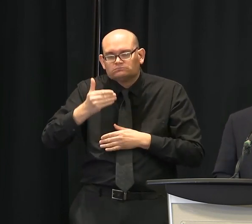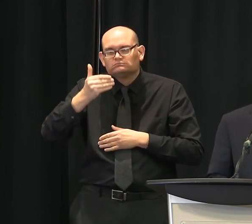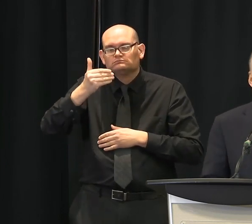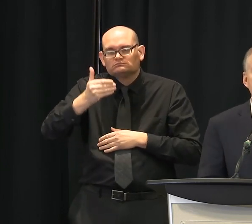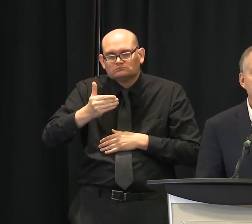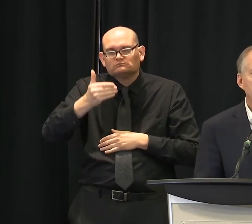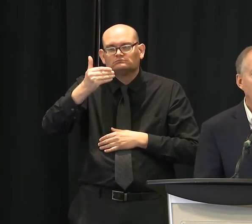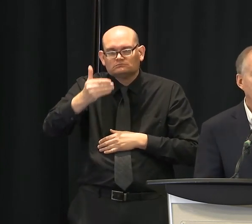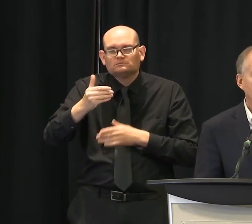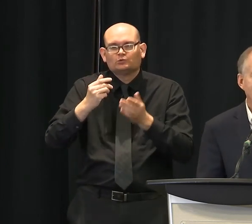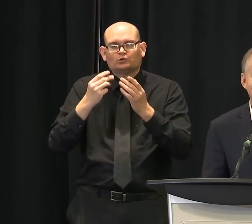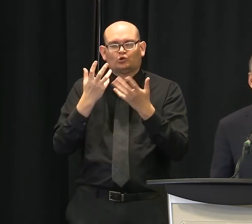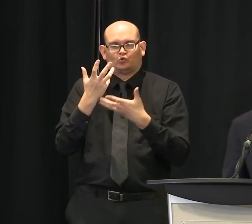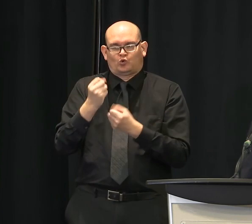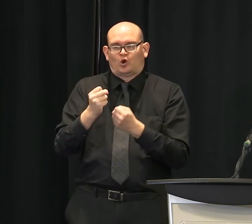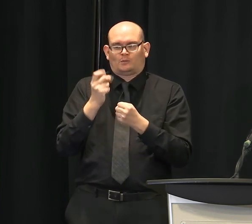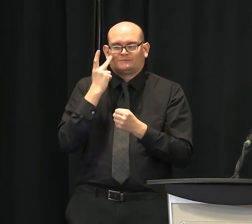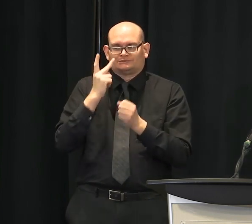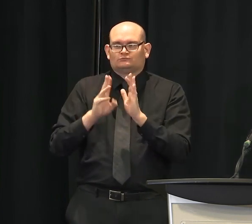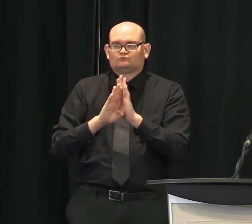question for Dr. Traxford. Okay.